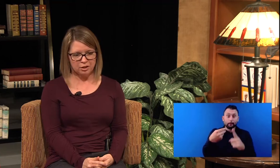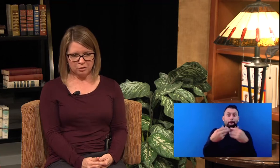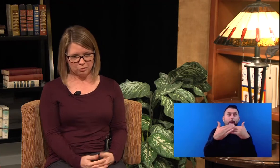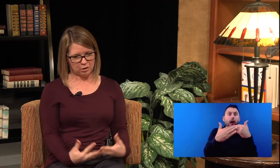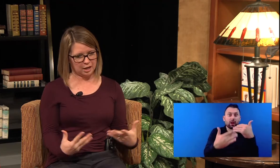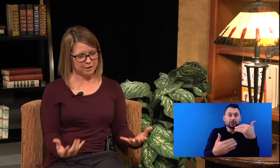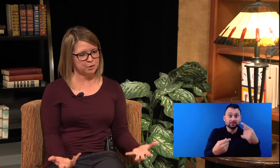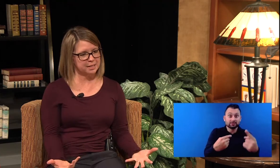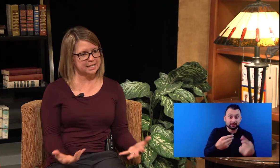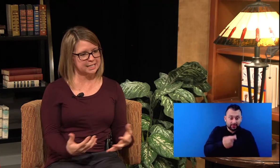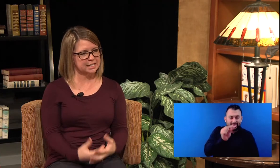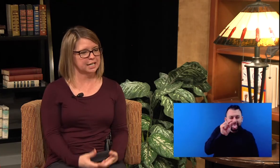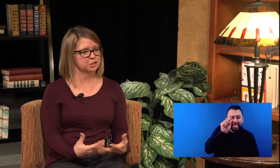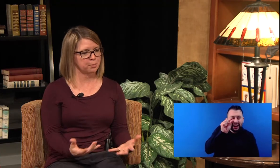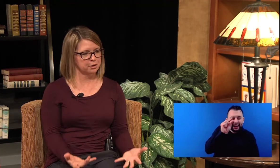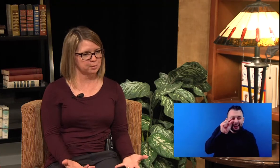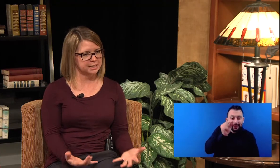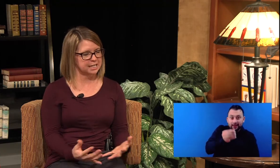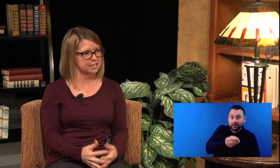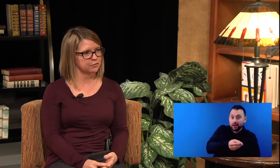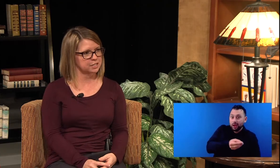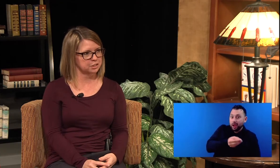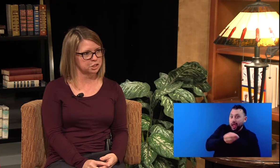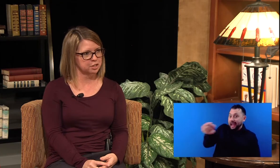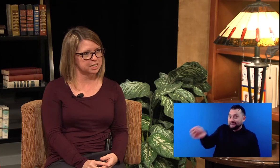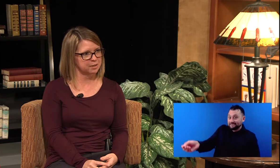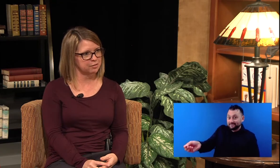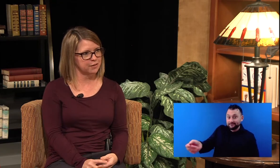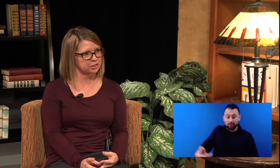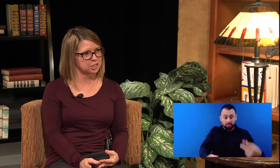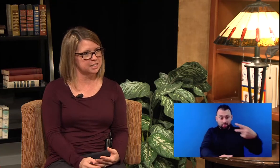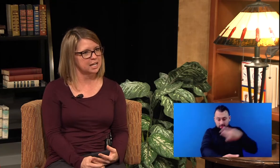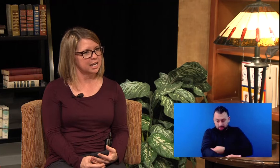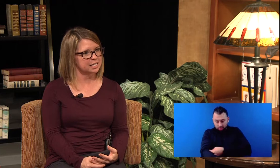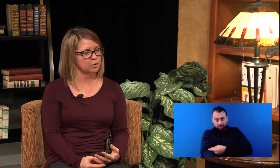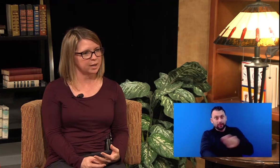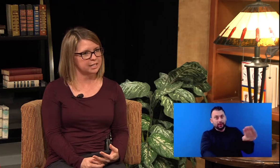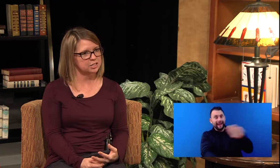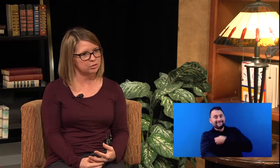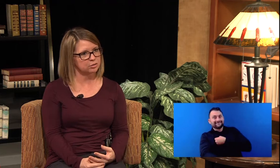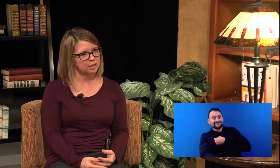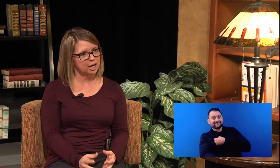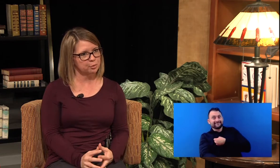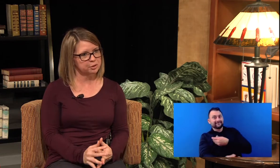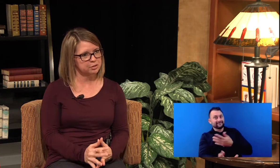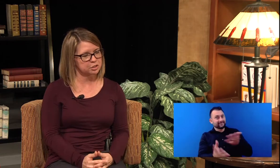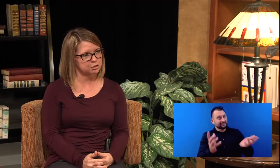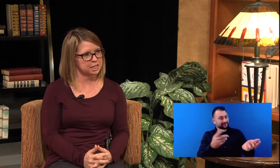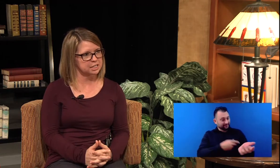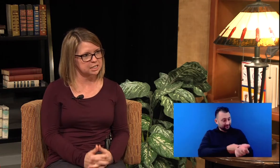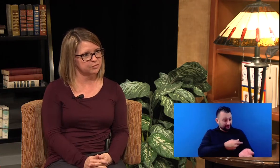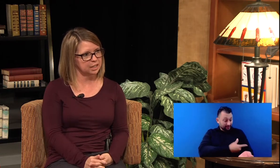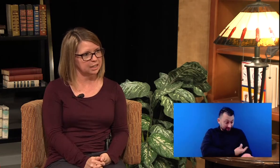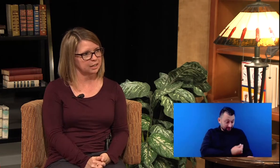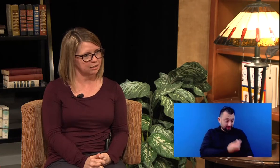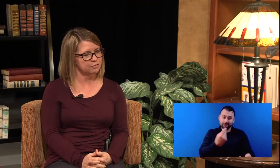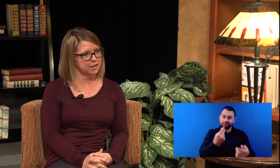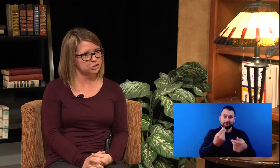have you been tested? Has your partner been tested for sexually transmitted infections as a way to help reduce your chances of getting an infection?